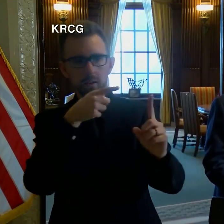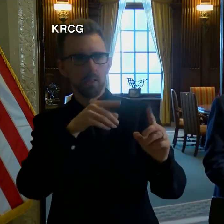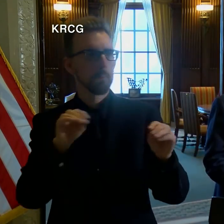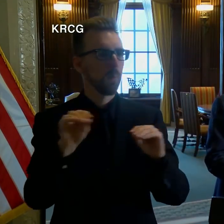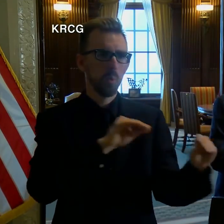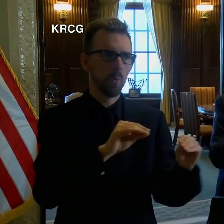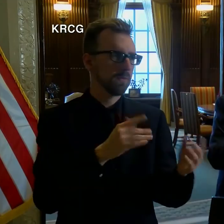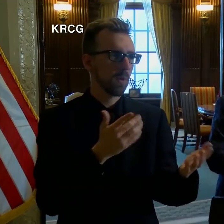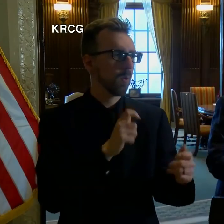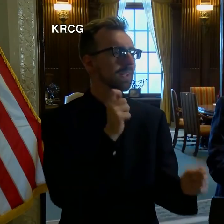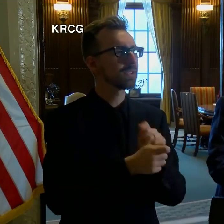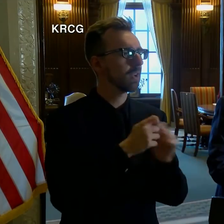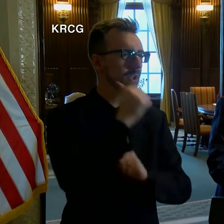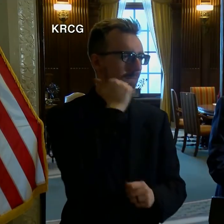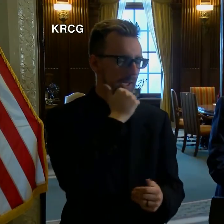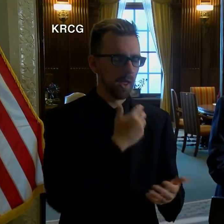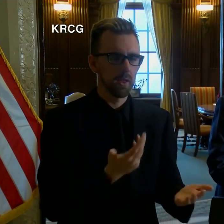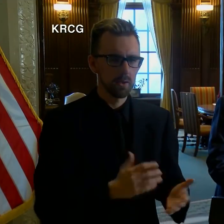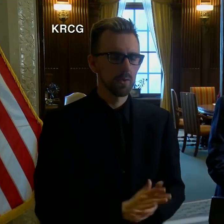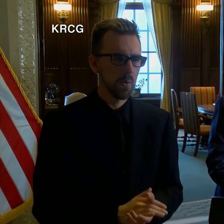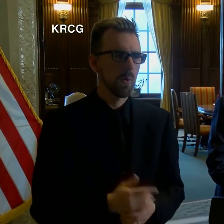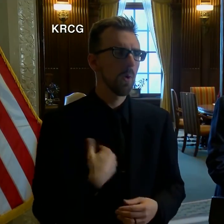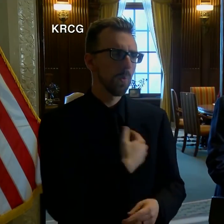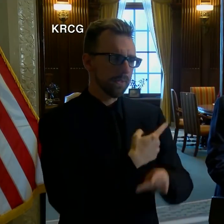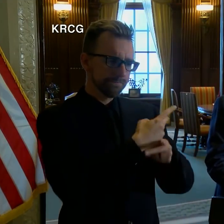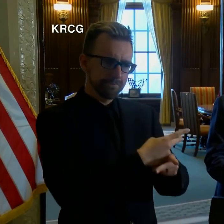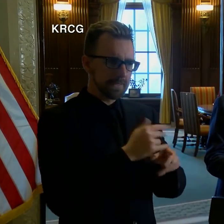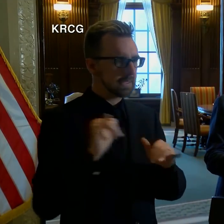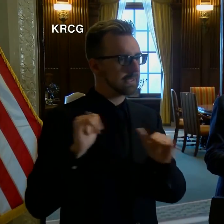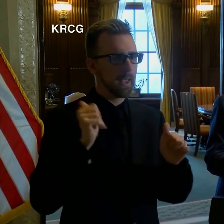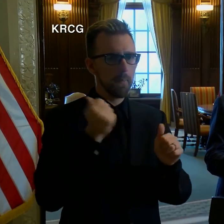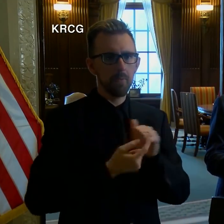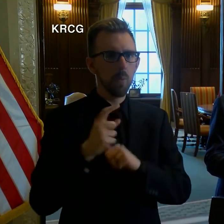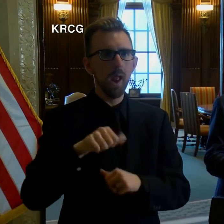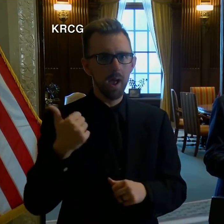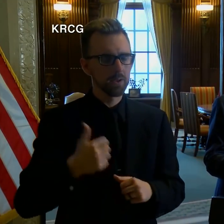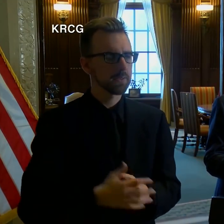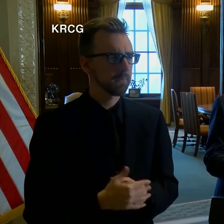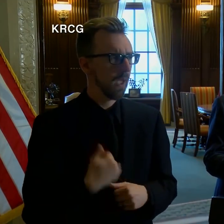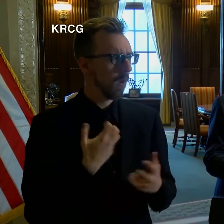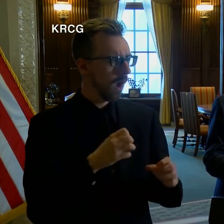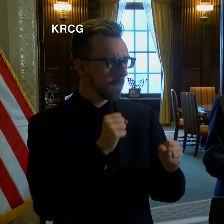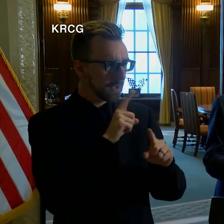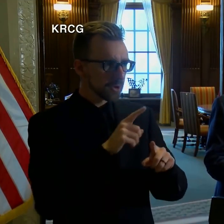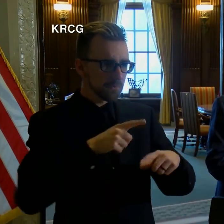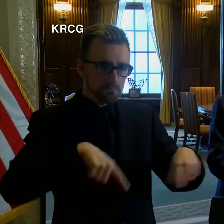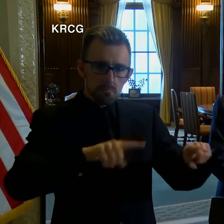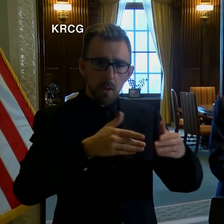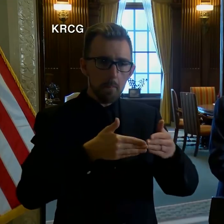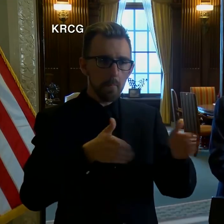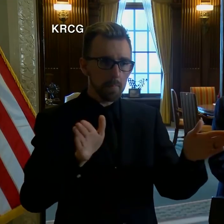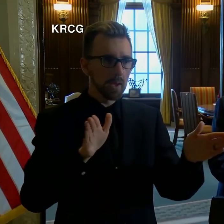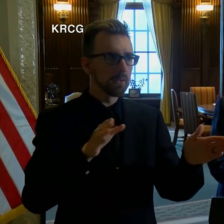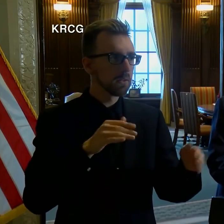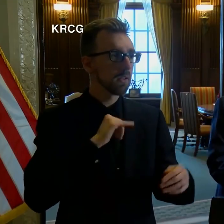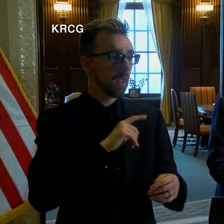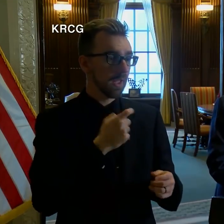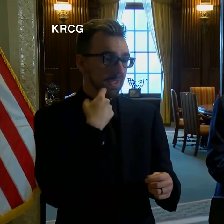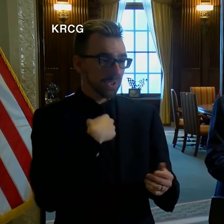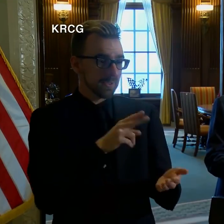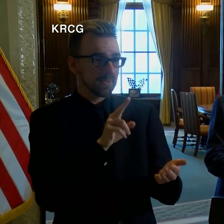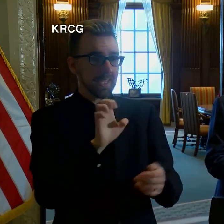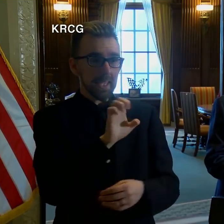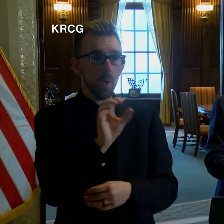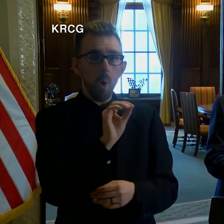So, but yeah, we take precautions like that, like everybody else. And I would sure make sure the public, again, the order that I just read,